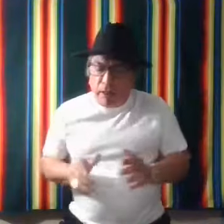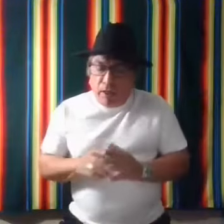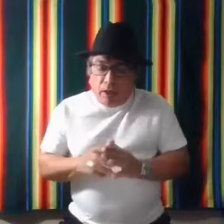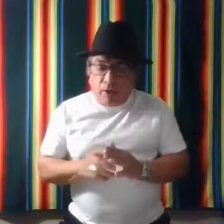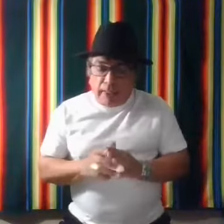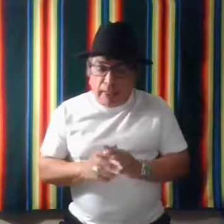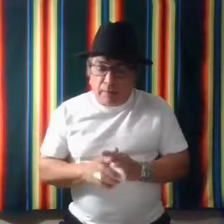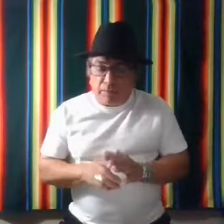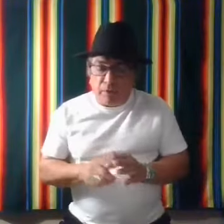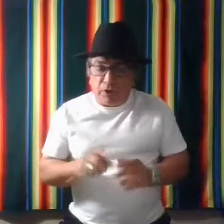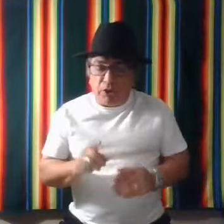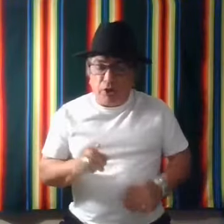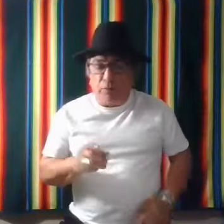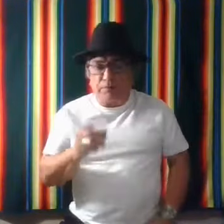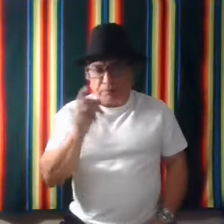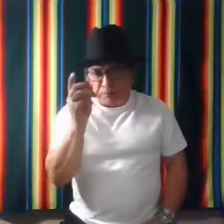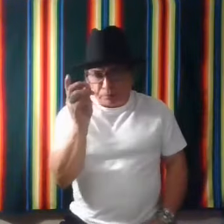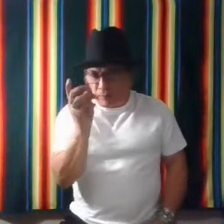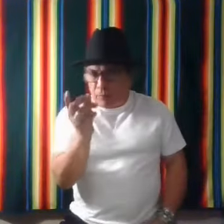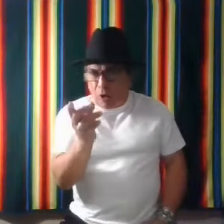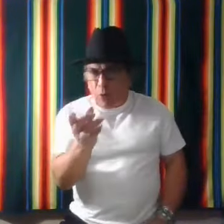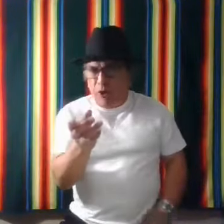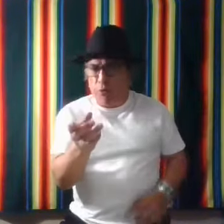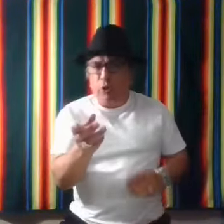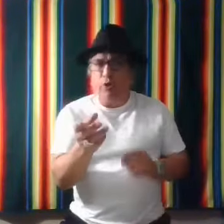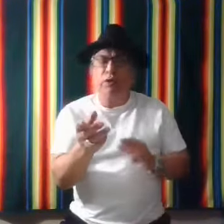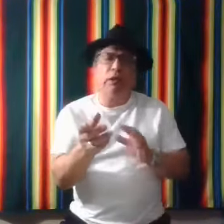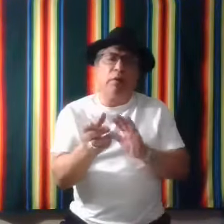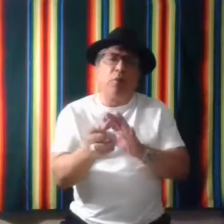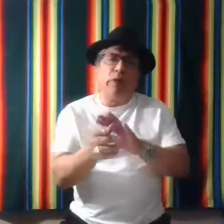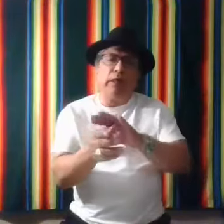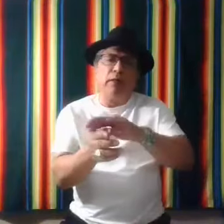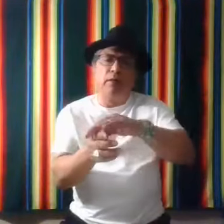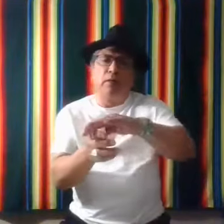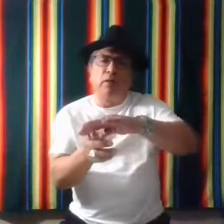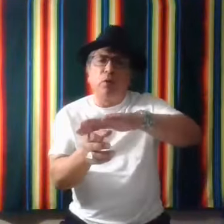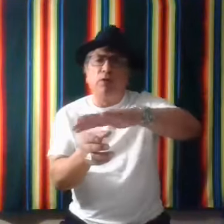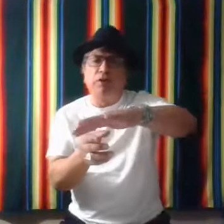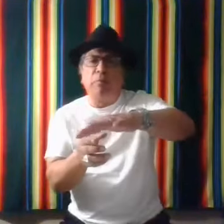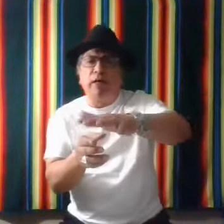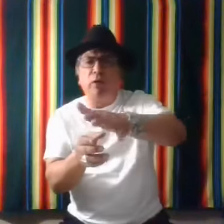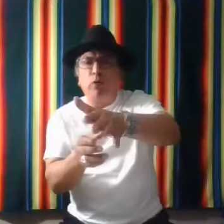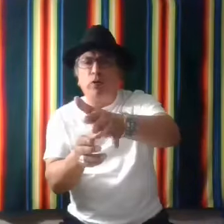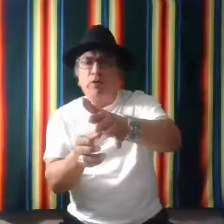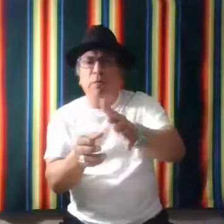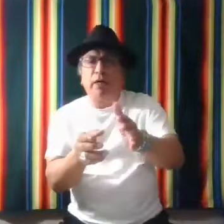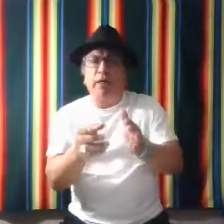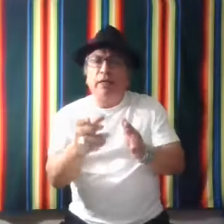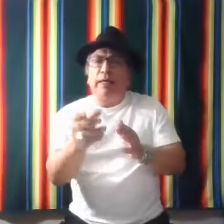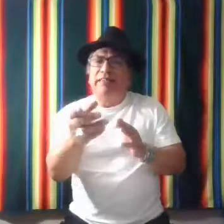All right. Now you, one of the rules at pointing towards somebody or to somebody is